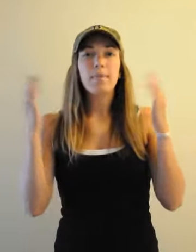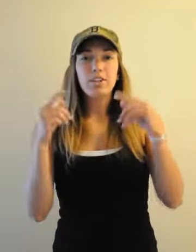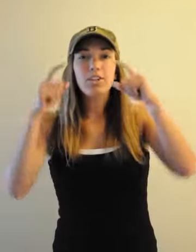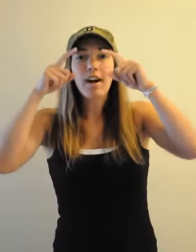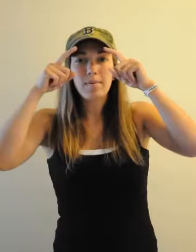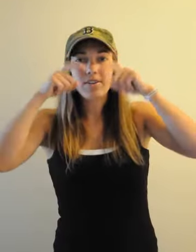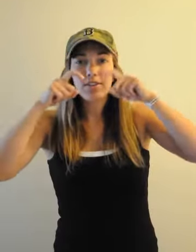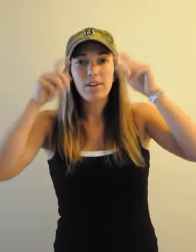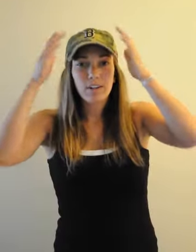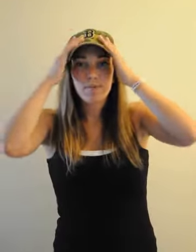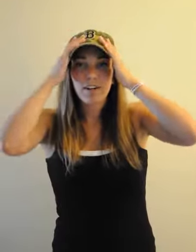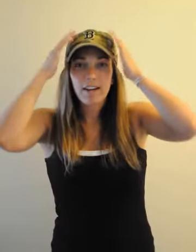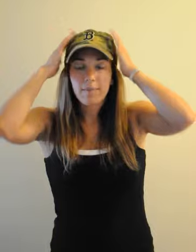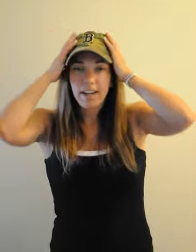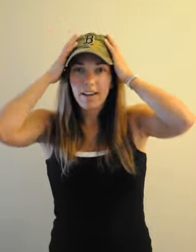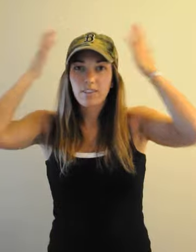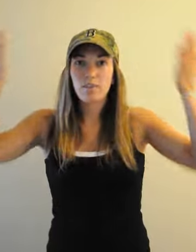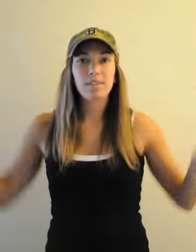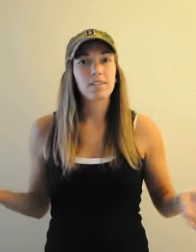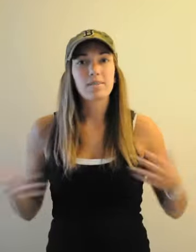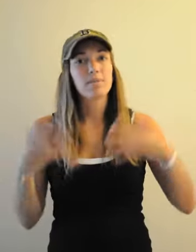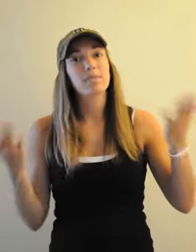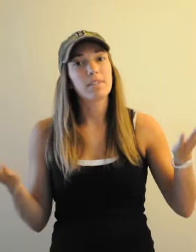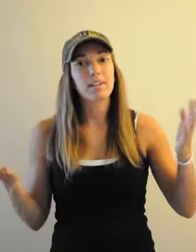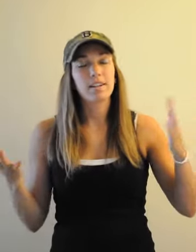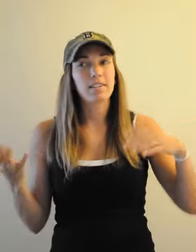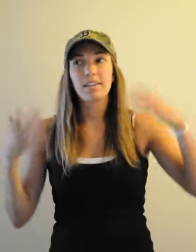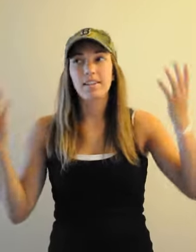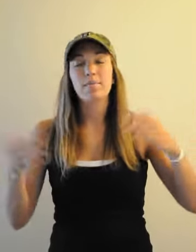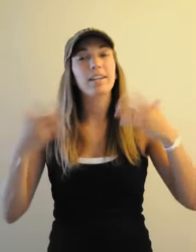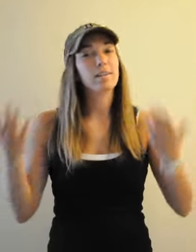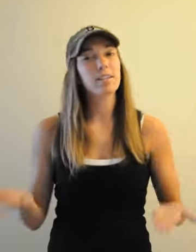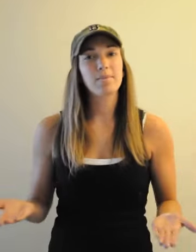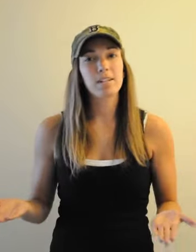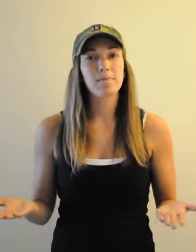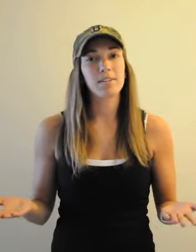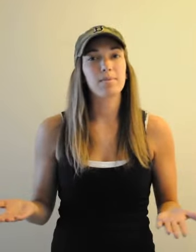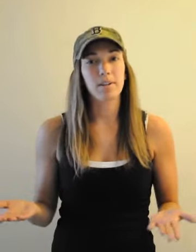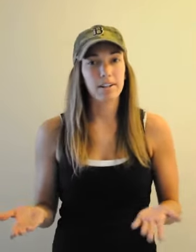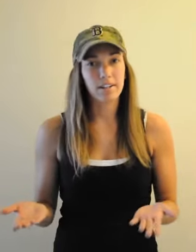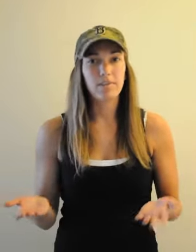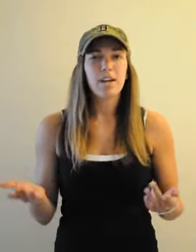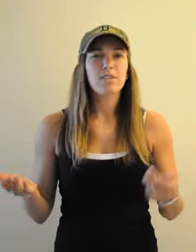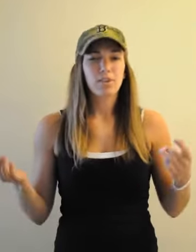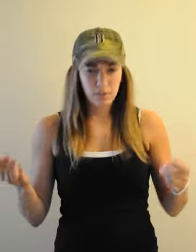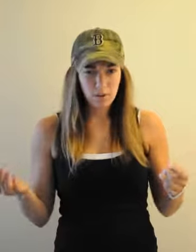make sure your eyebrows are lowered, I'm sorry I have my hat on, normally you're not supposed to wear anything, but I've to be in the baseball spirit, you know? So lower